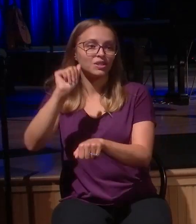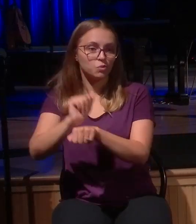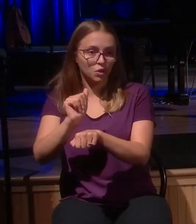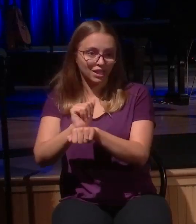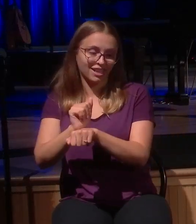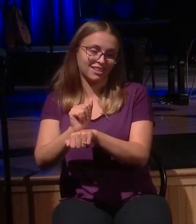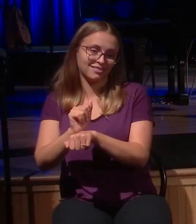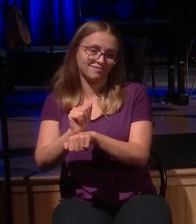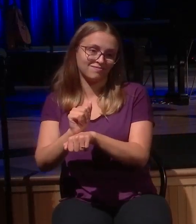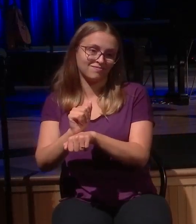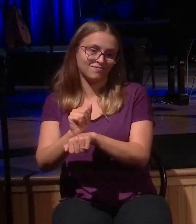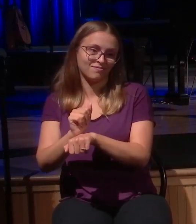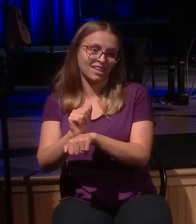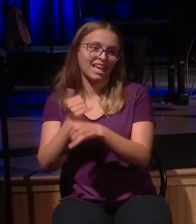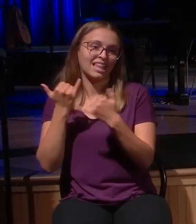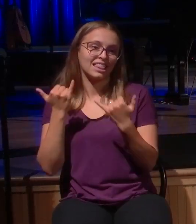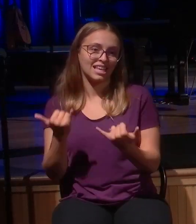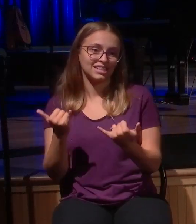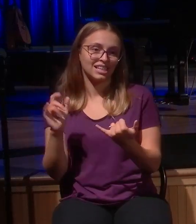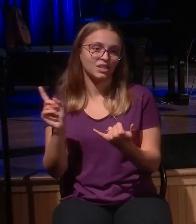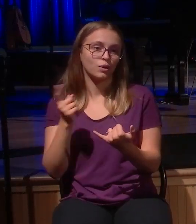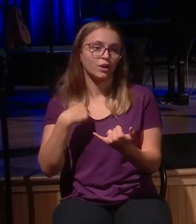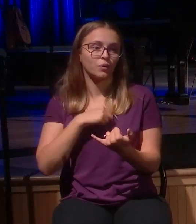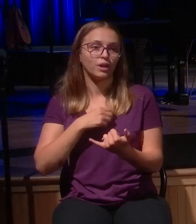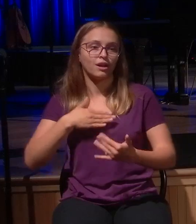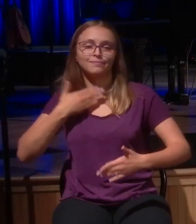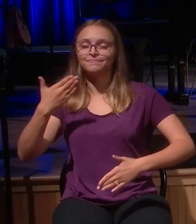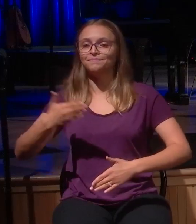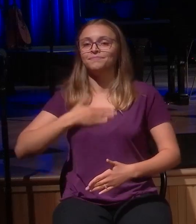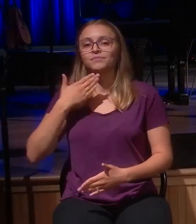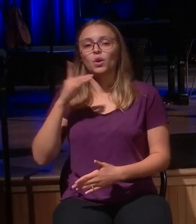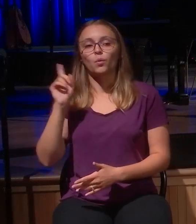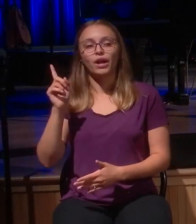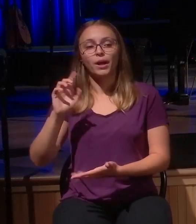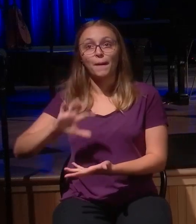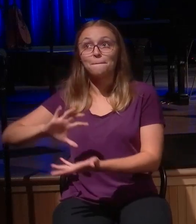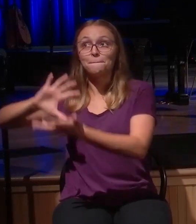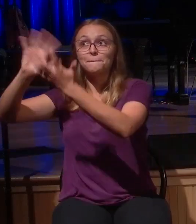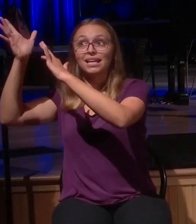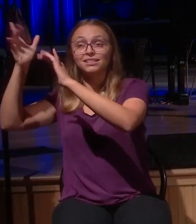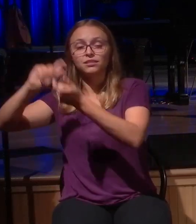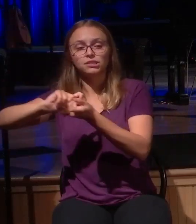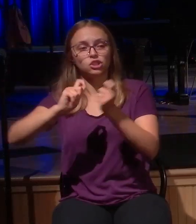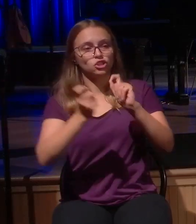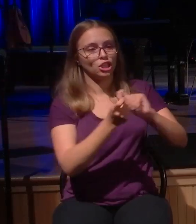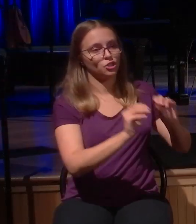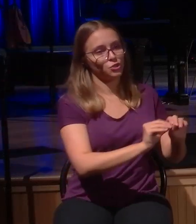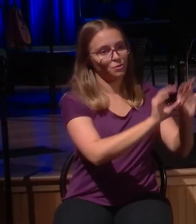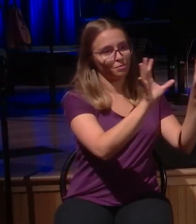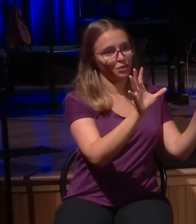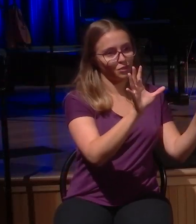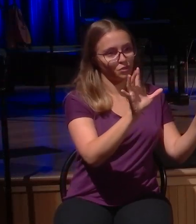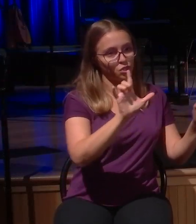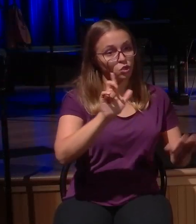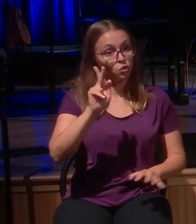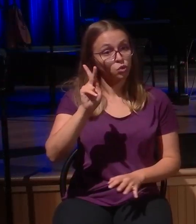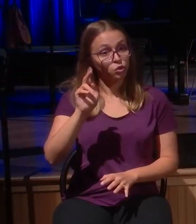that the messes become miracles. Luke chapter 15, the critical issue that causes